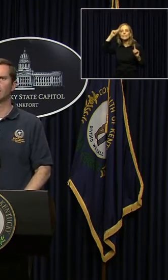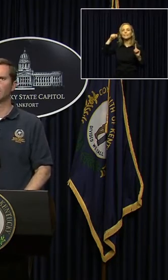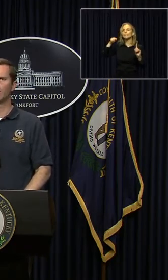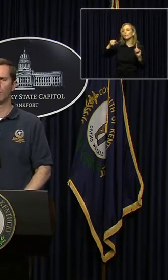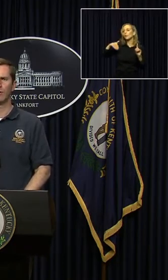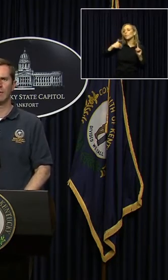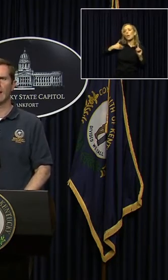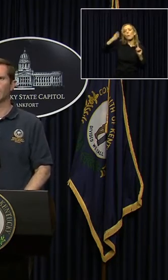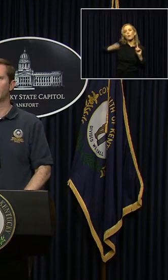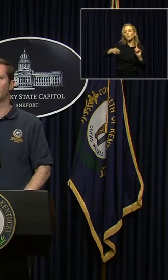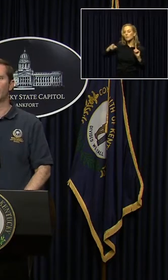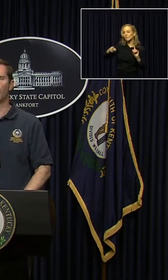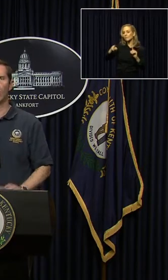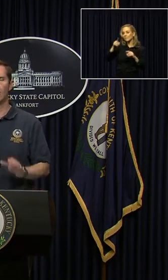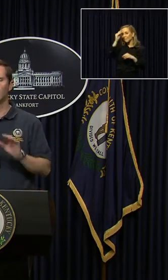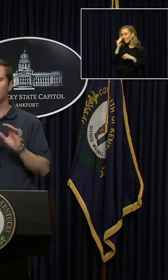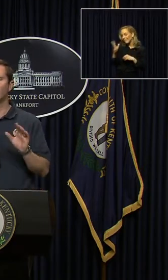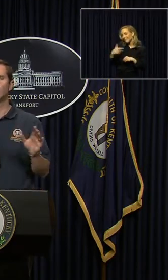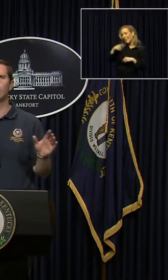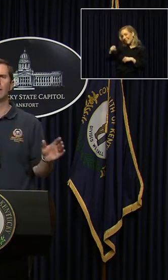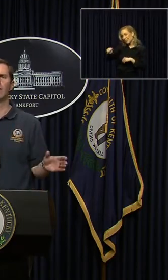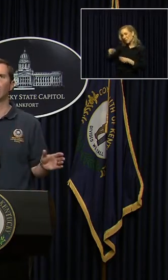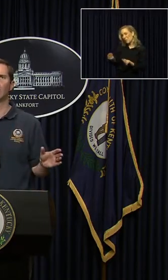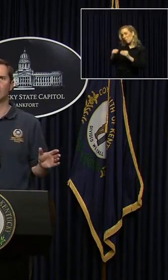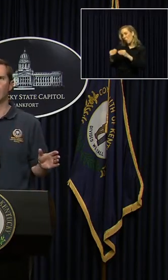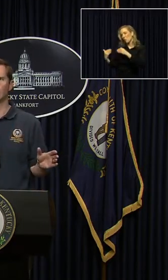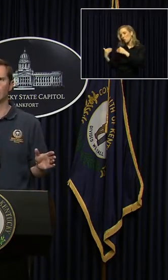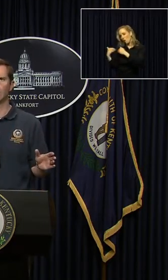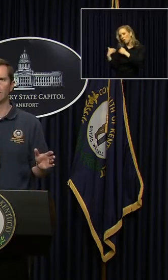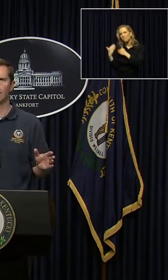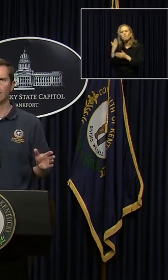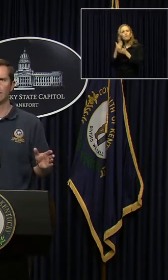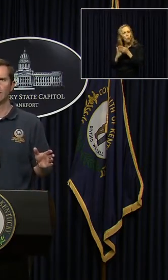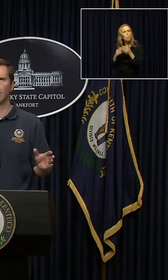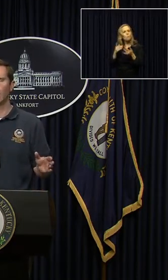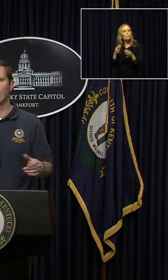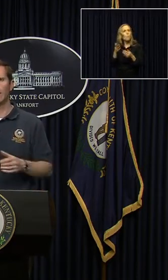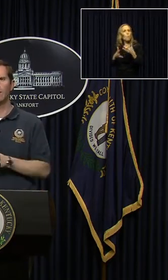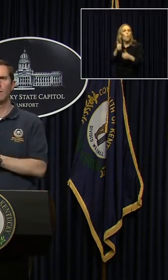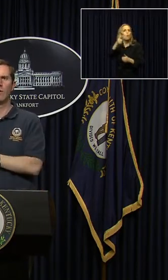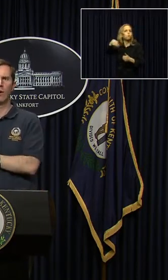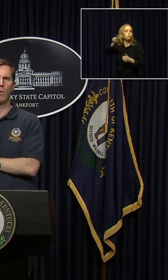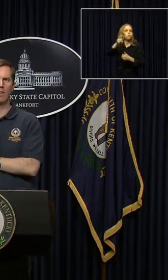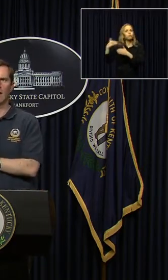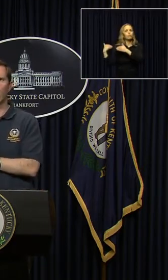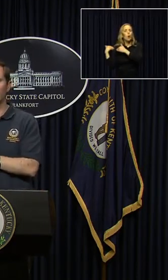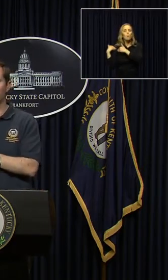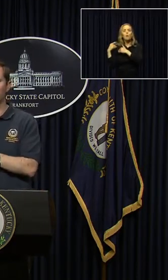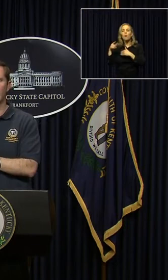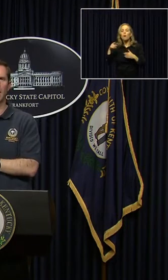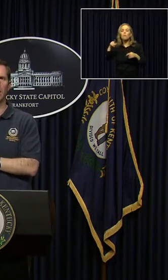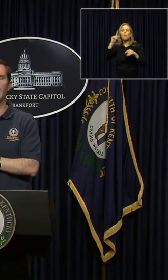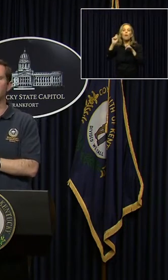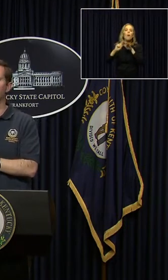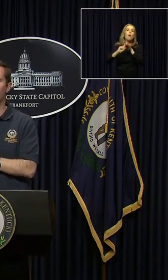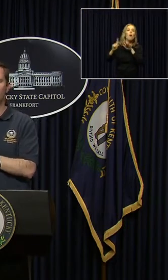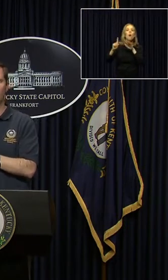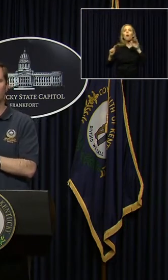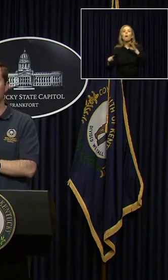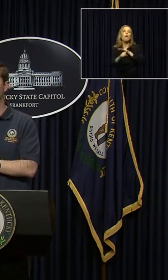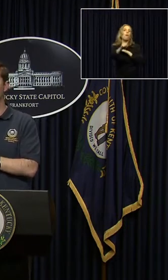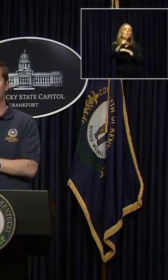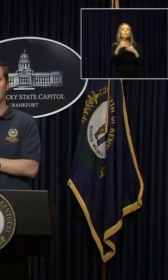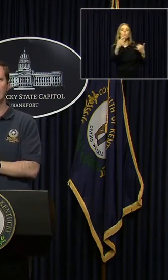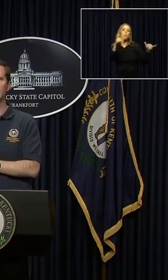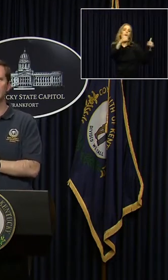be more responsible for them now than ever before. Most are being very responsible. But knowing that if you don't know where they are and they're playing on a basketball